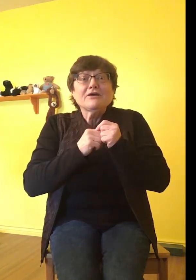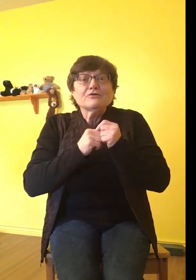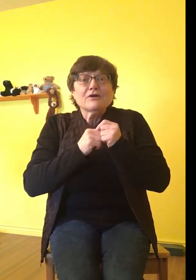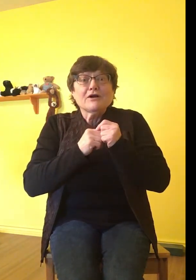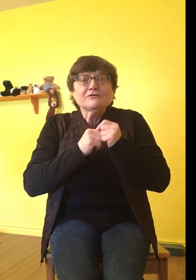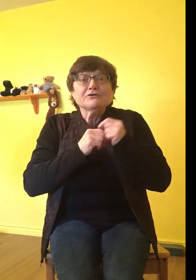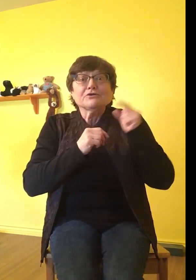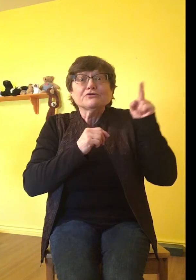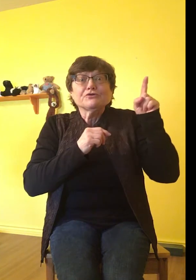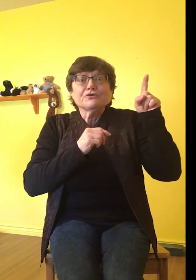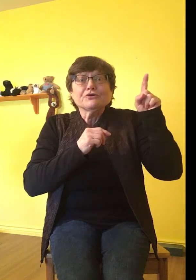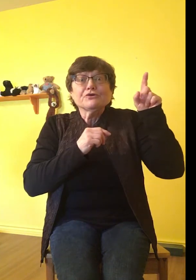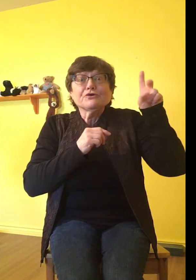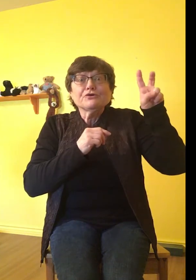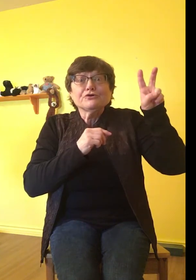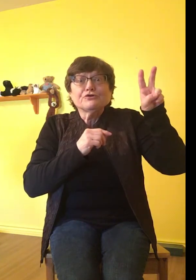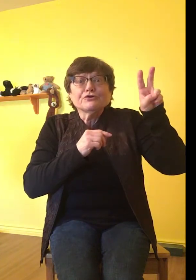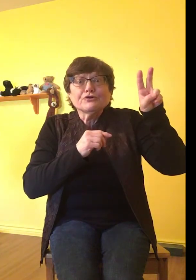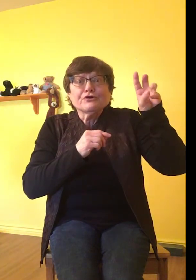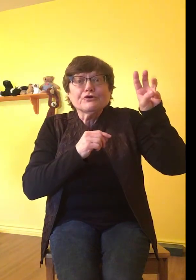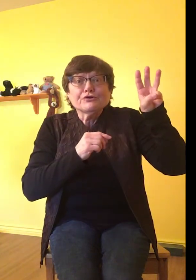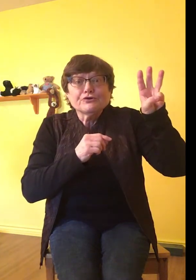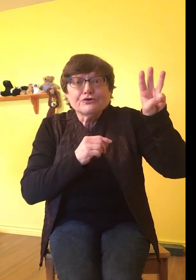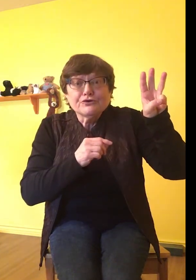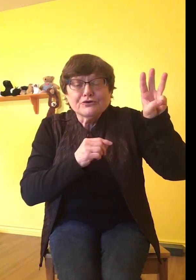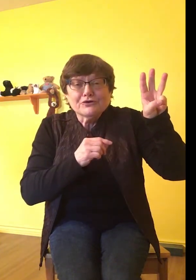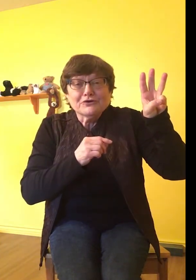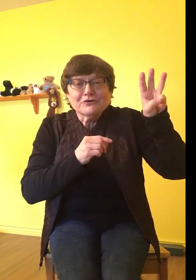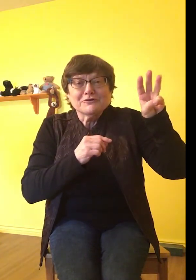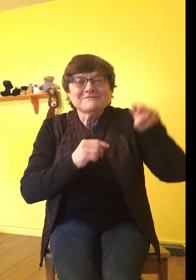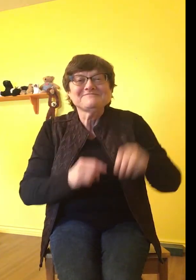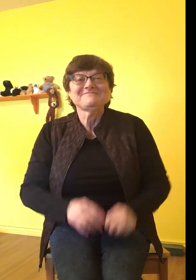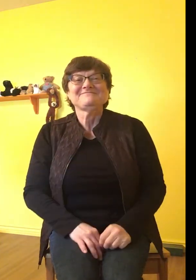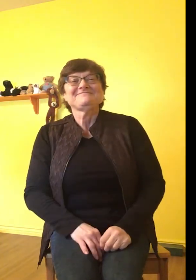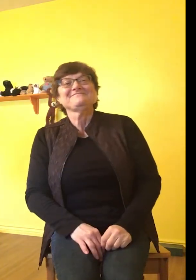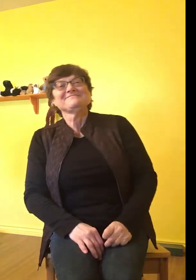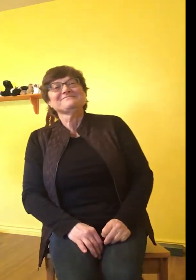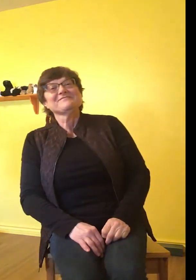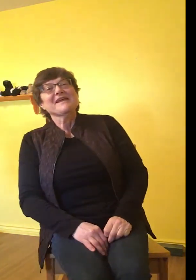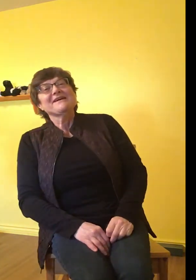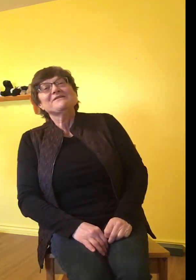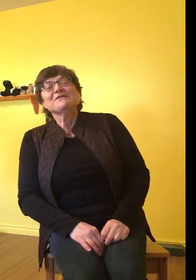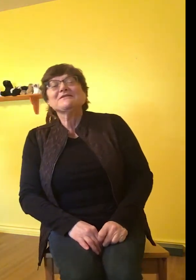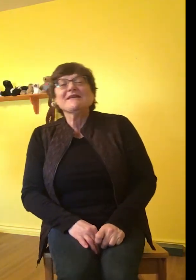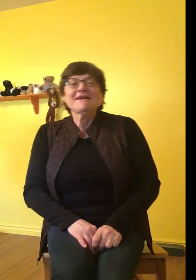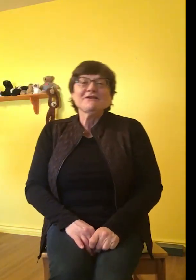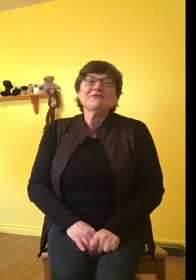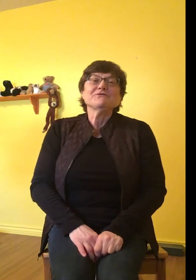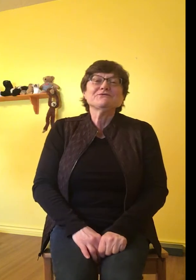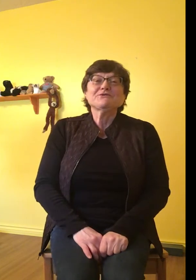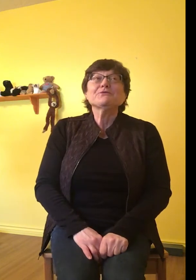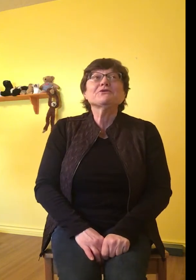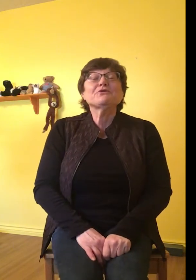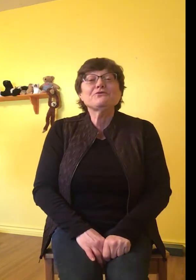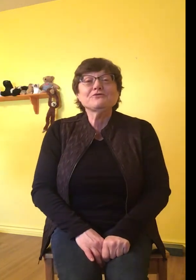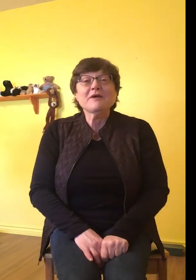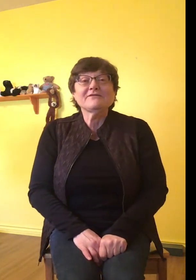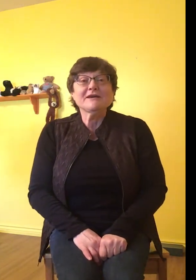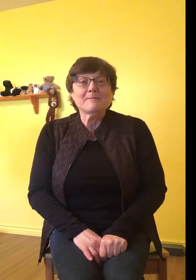growled at her, grr, grr, grr. Well, thank you. So we're going to go from having a